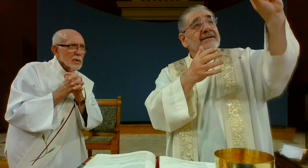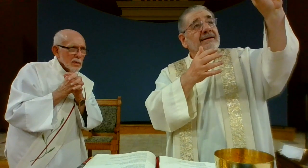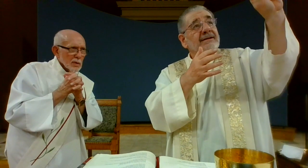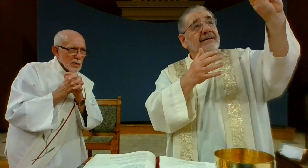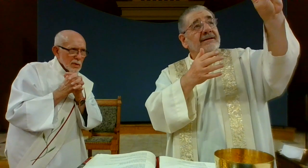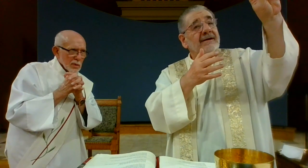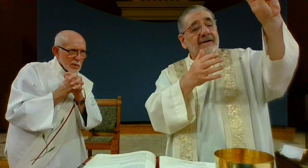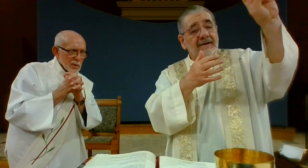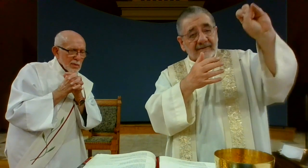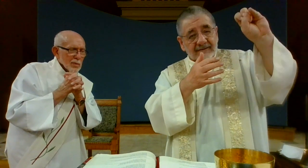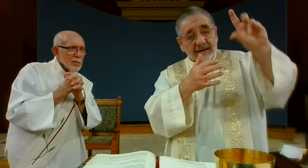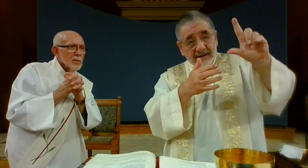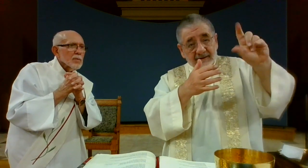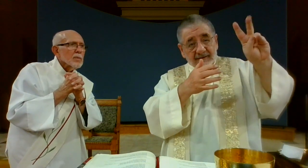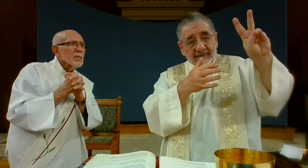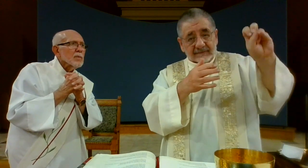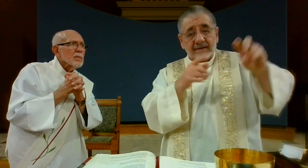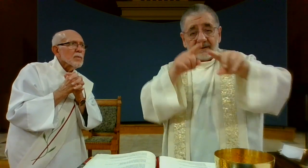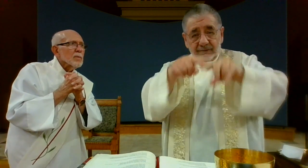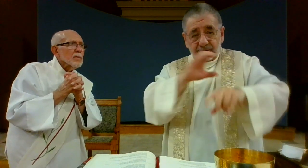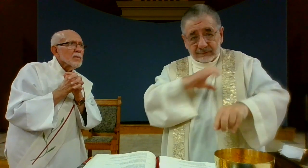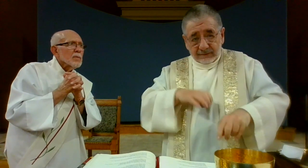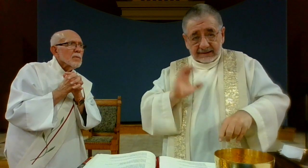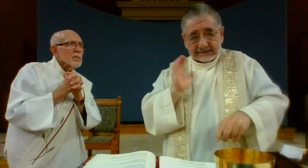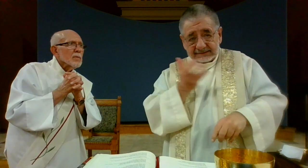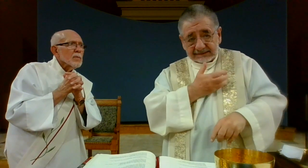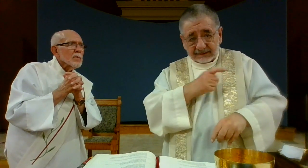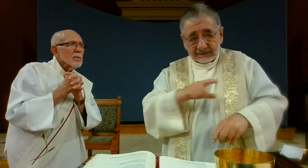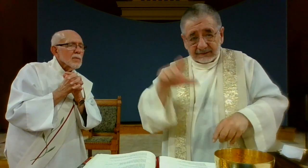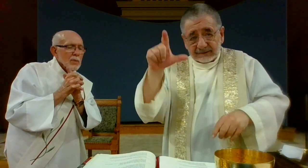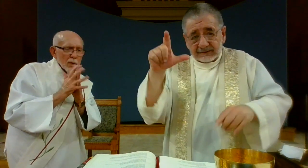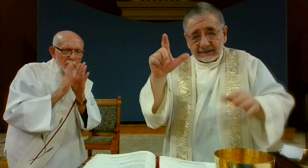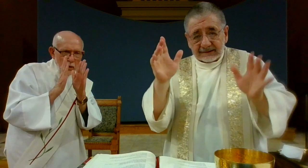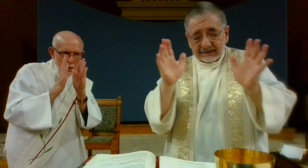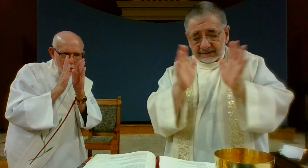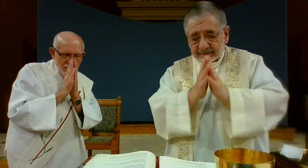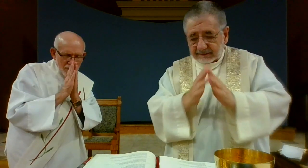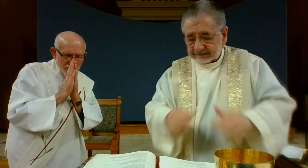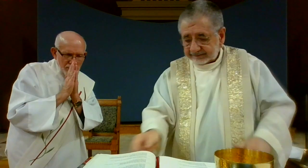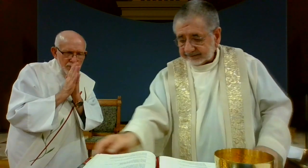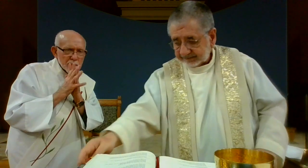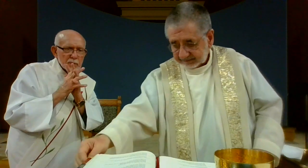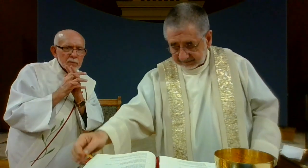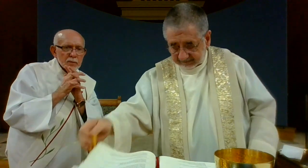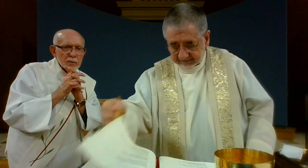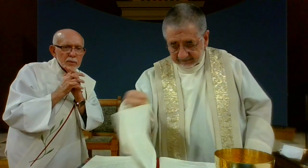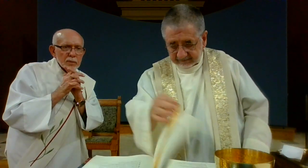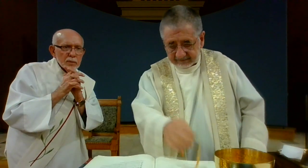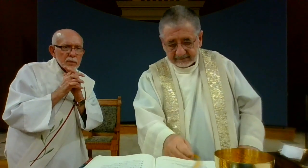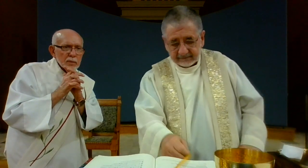graciousness, we may be conformed to the mysteries of your mighty love. Through Christ our